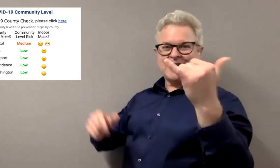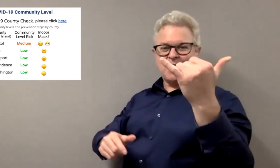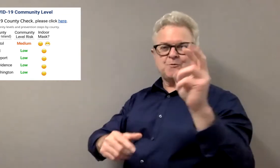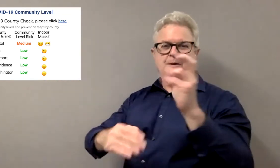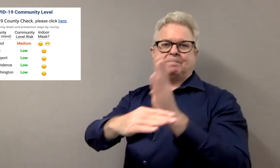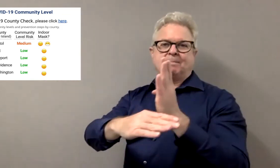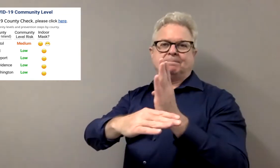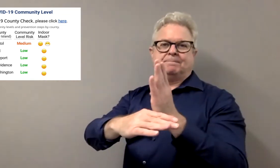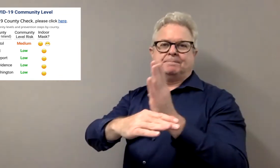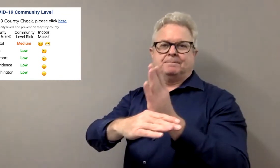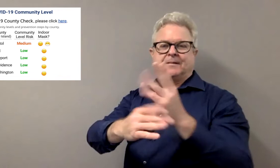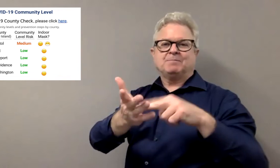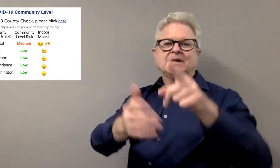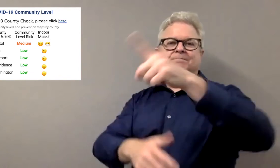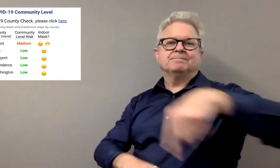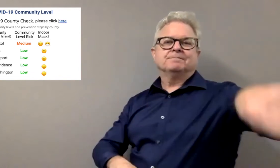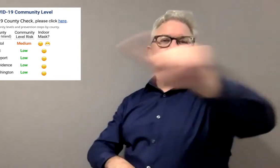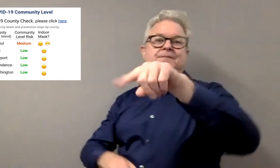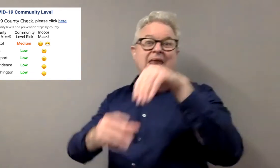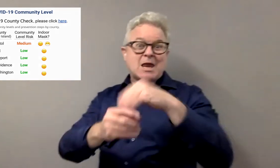Bristol is yellow, which is considered medium.